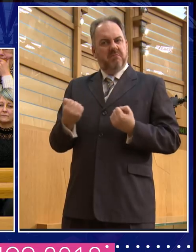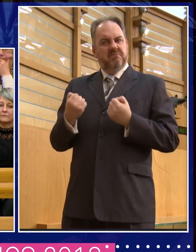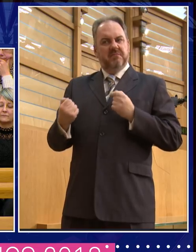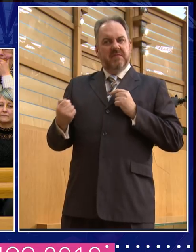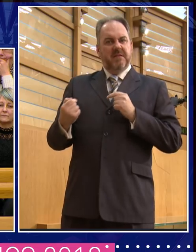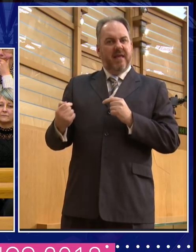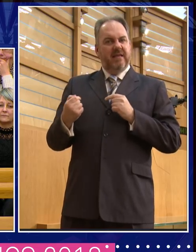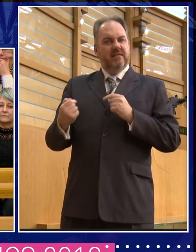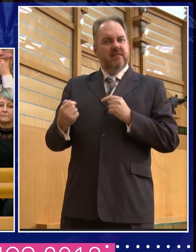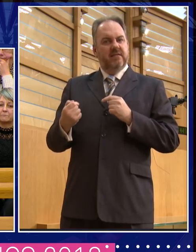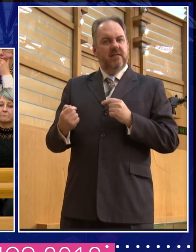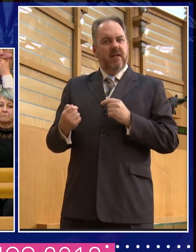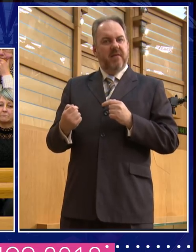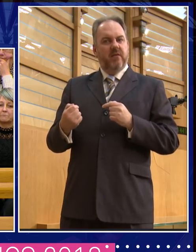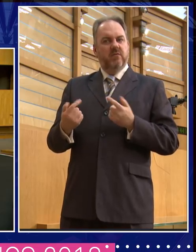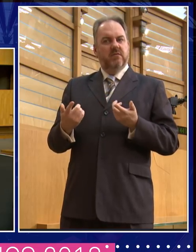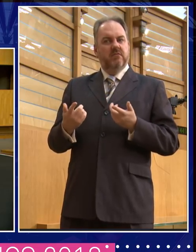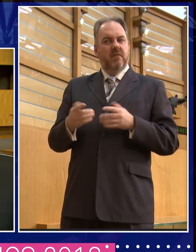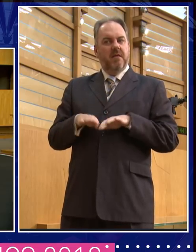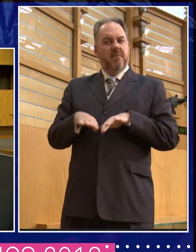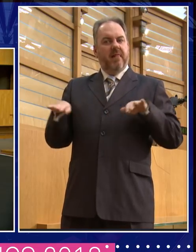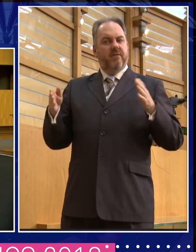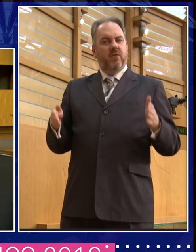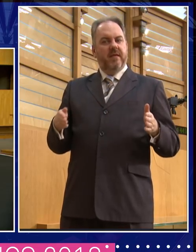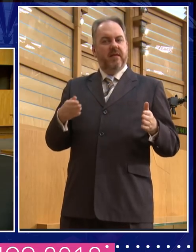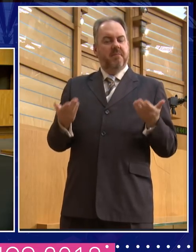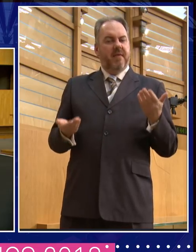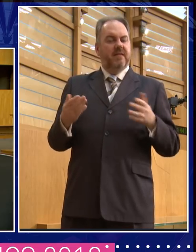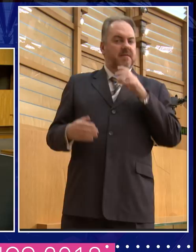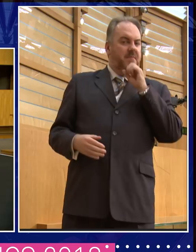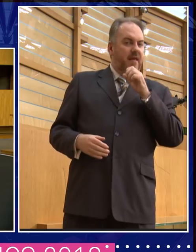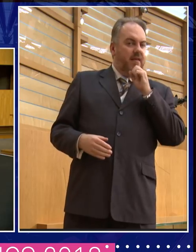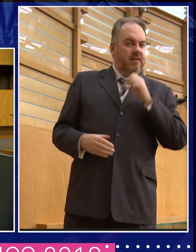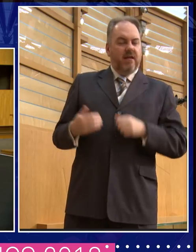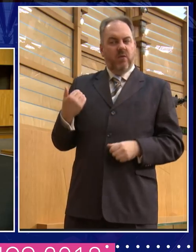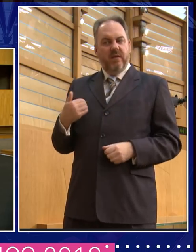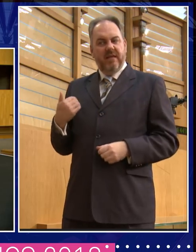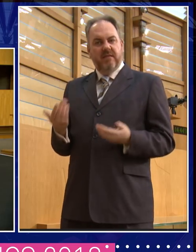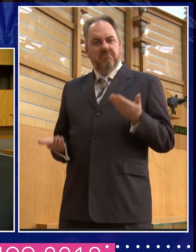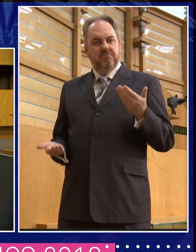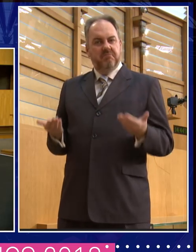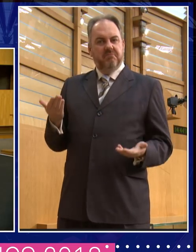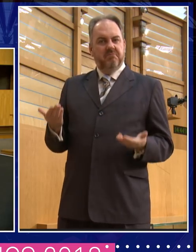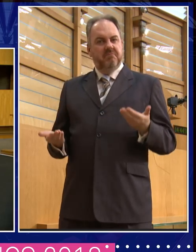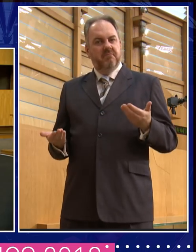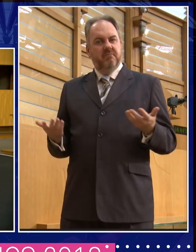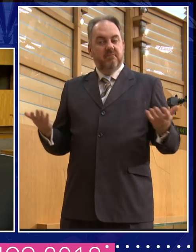no platforming. Yeah. I mean, I think this is quite, again, it's quite difficult. I think that, you know, speaking of